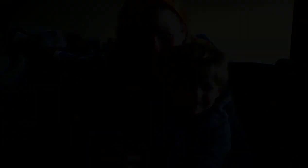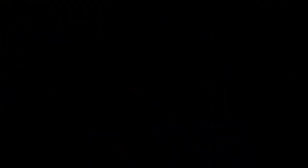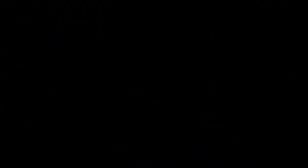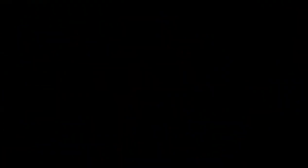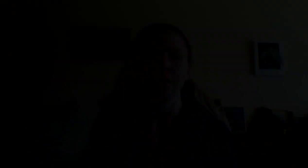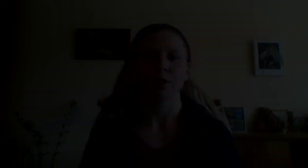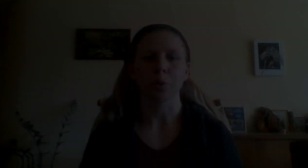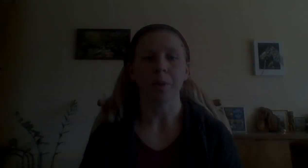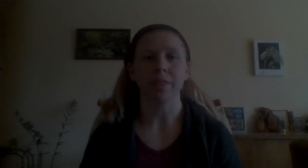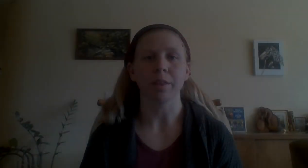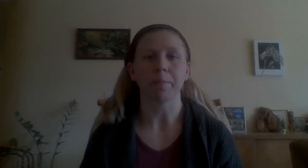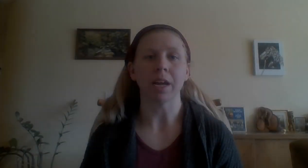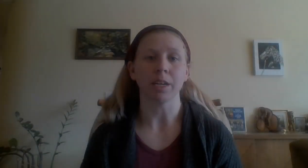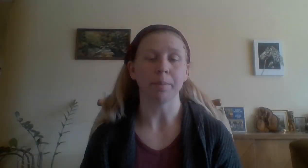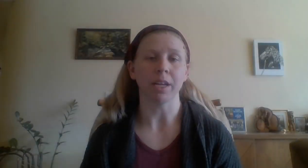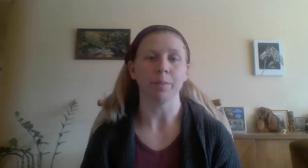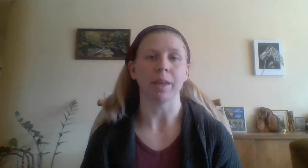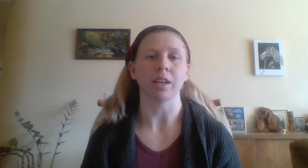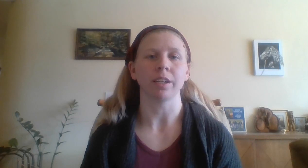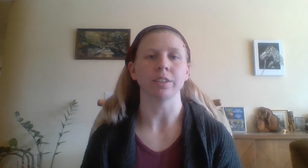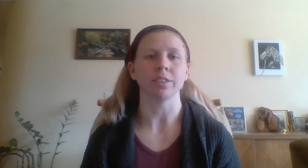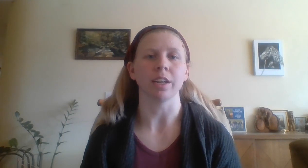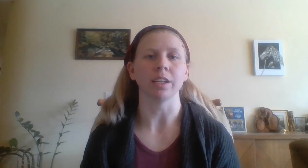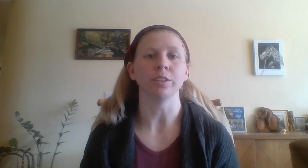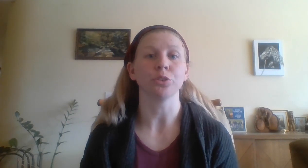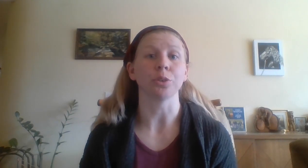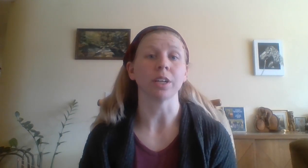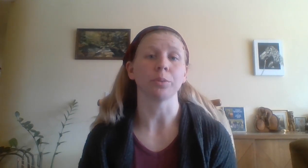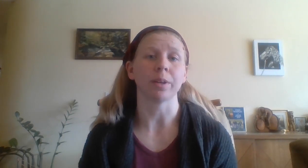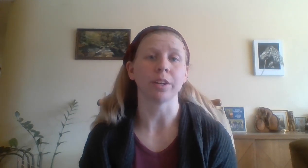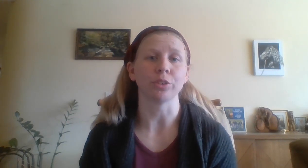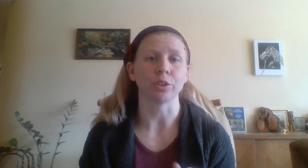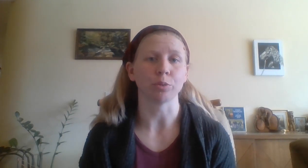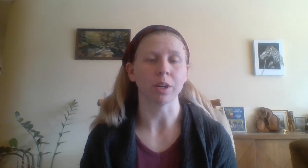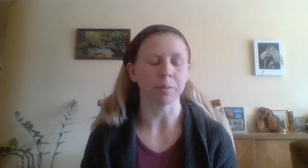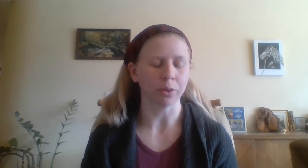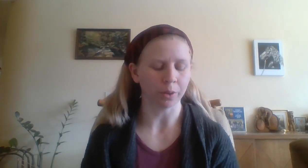So with the Bind Bind Band, here's a short explanation of what I'm doing.